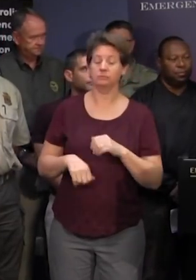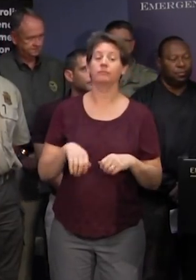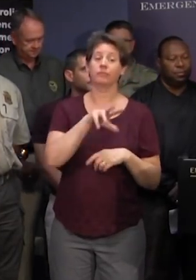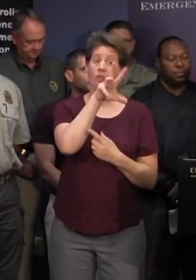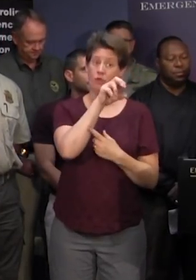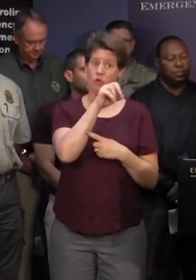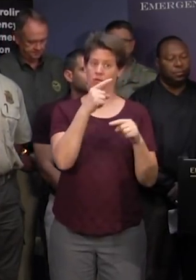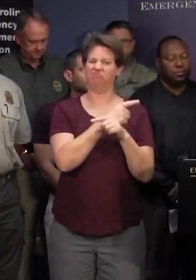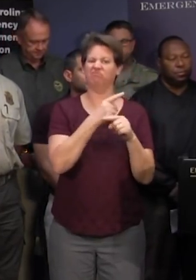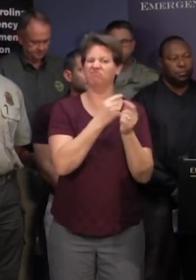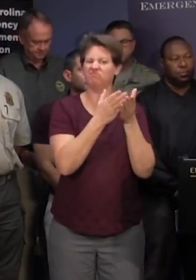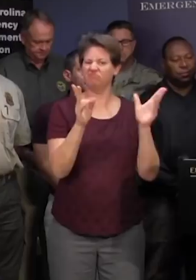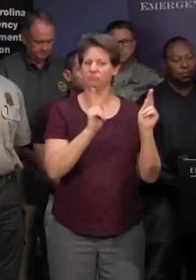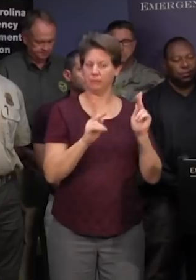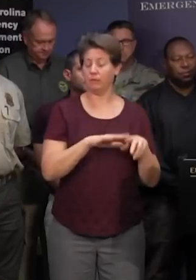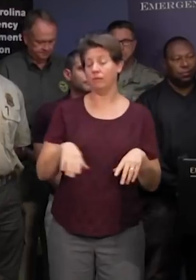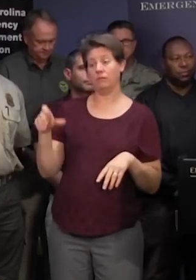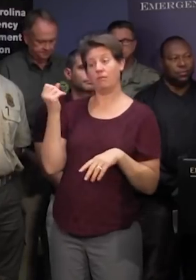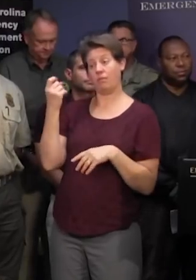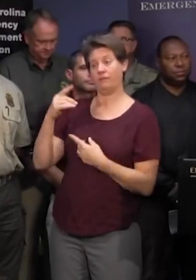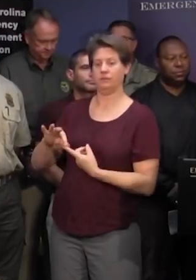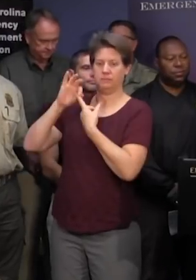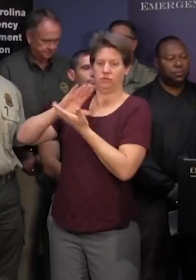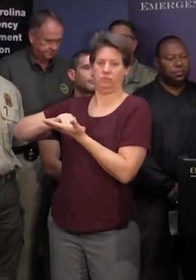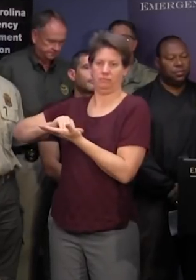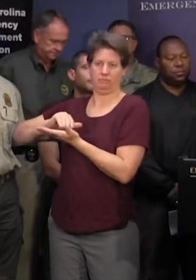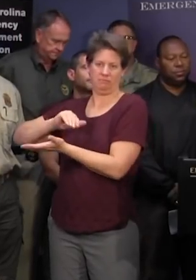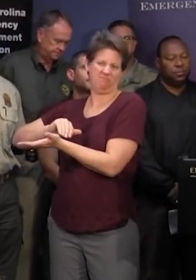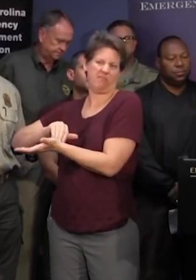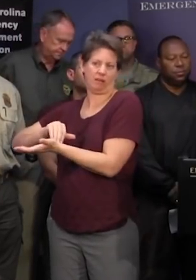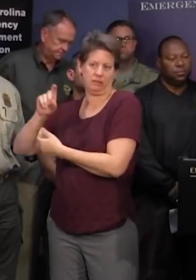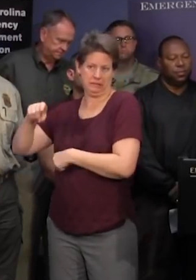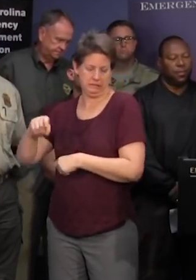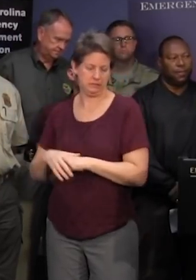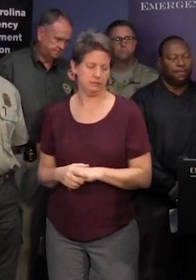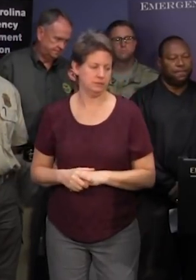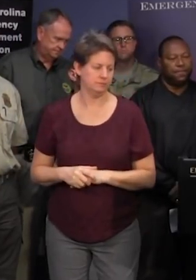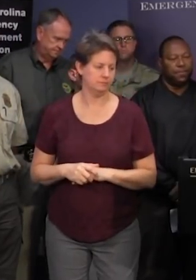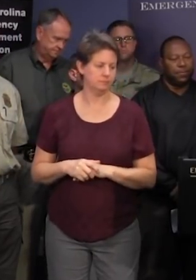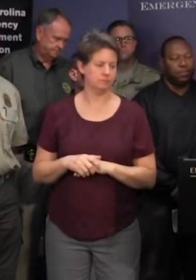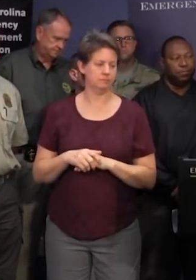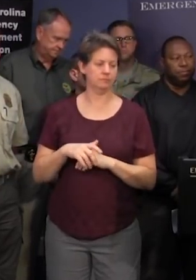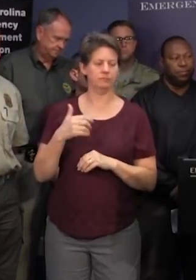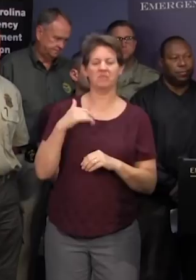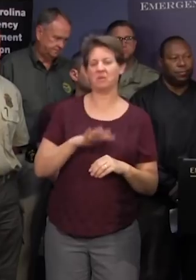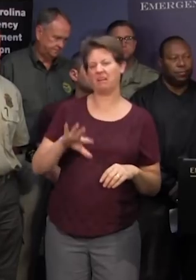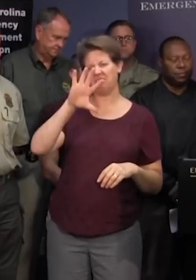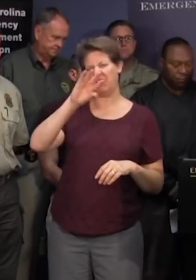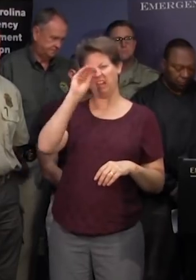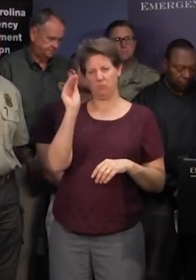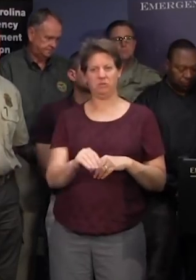general population shelters and 11 or special medical needs shelters that is we are filled at a five percent